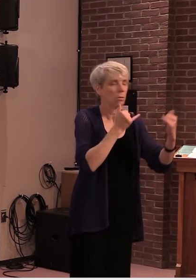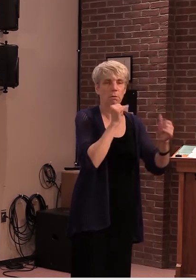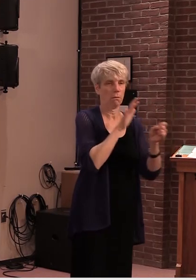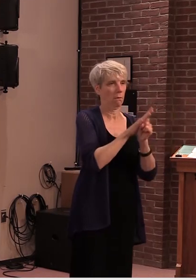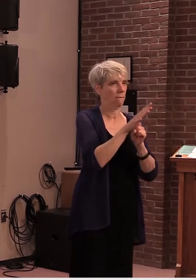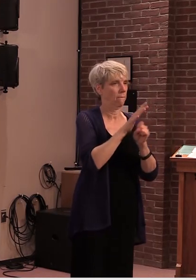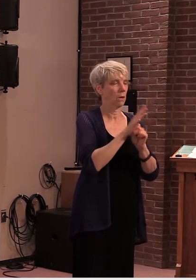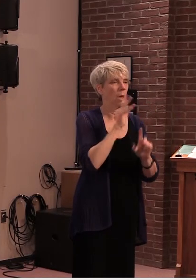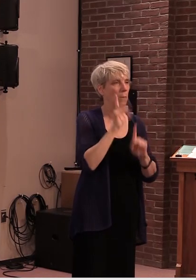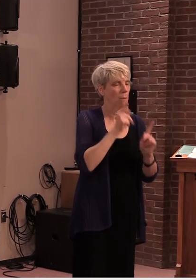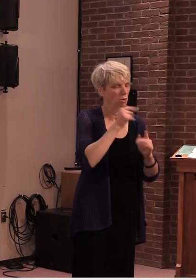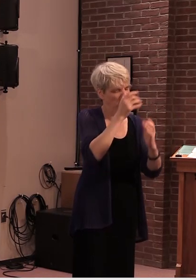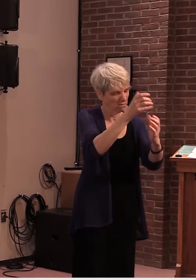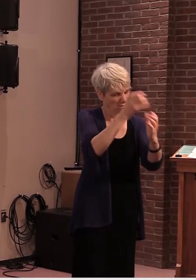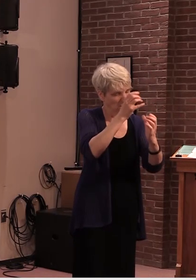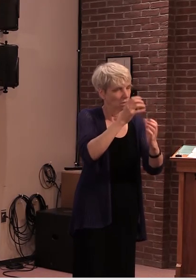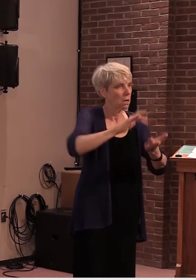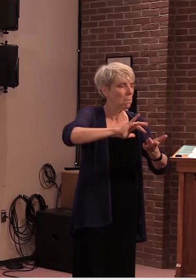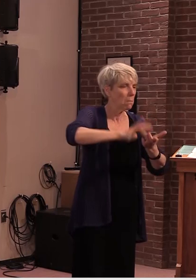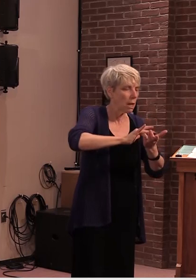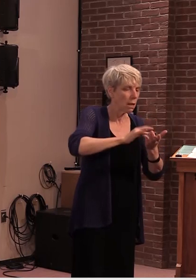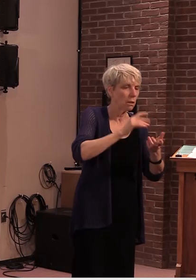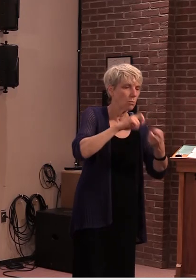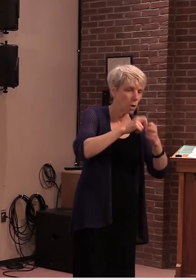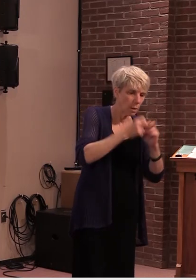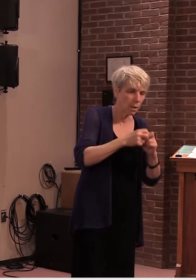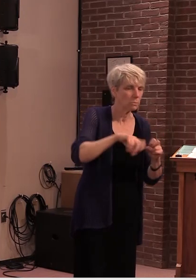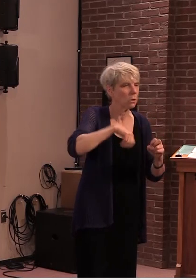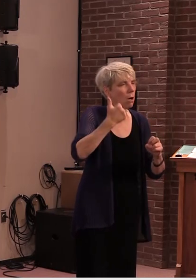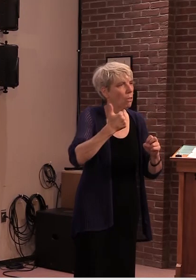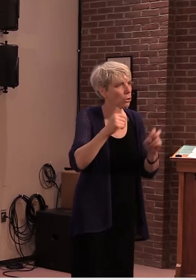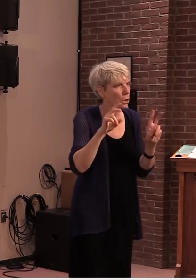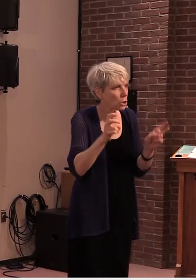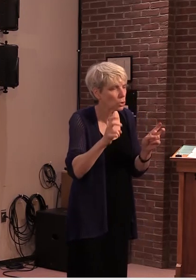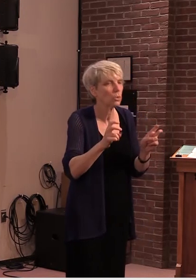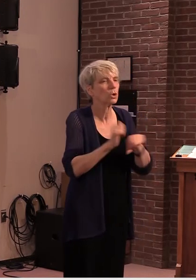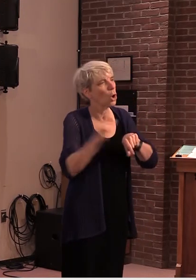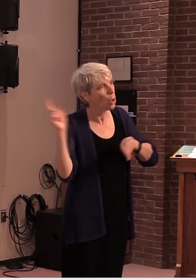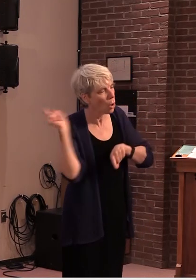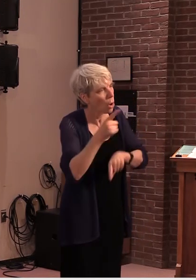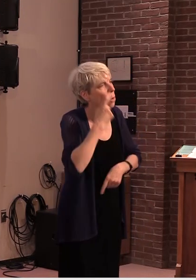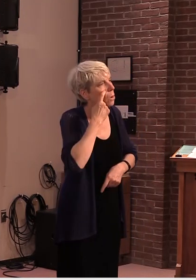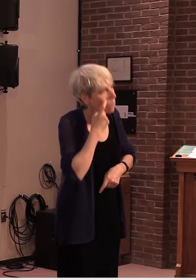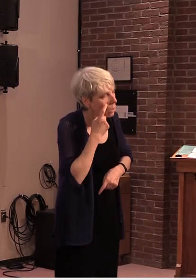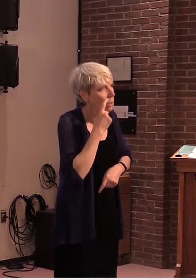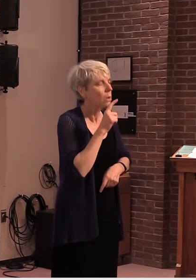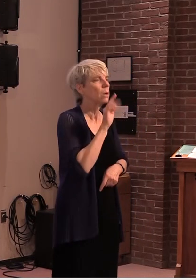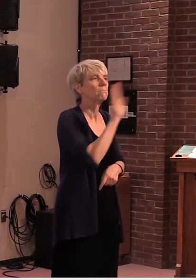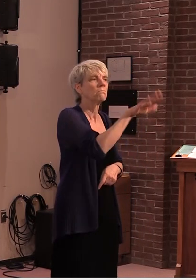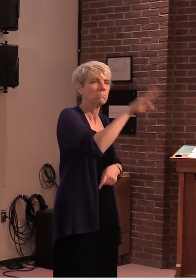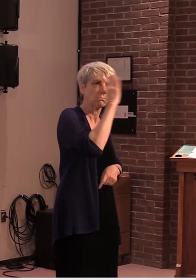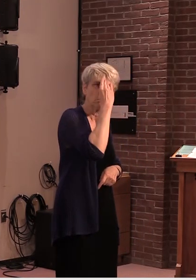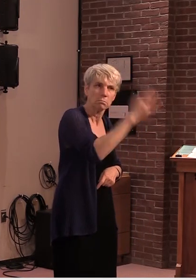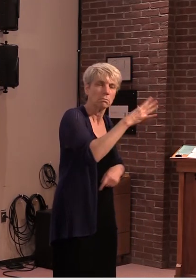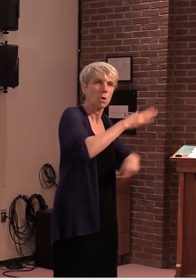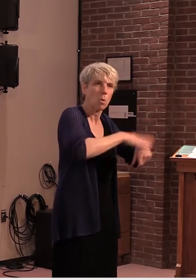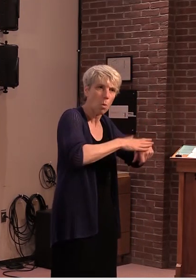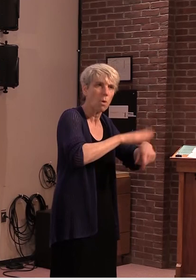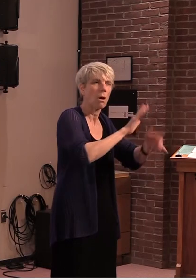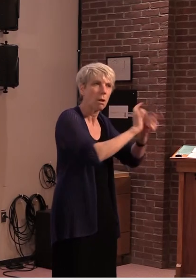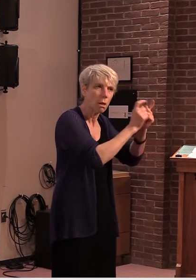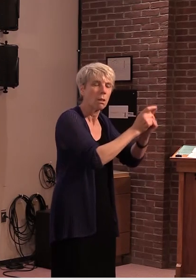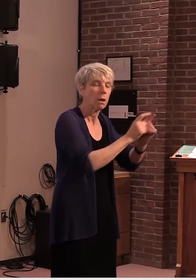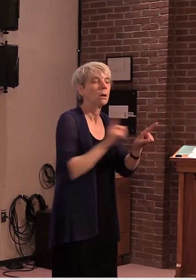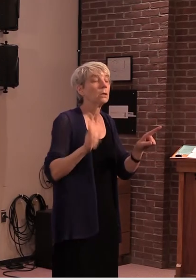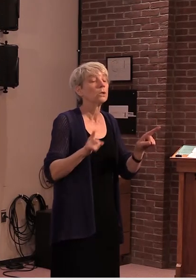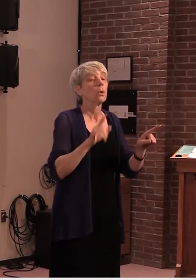to validate that everything that could be done was being done to care for the vermont population during the